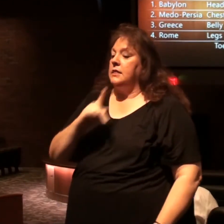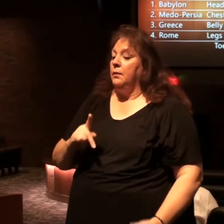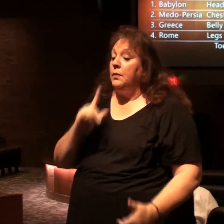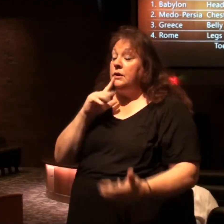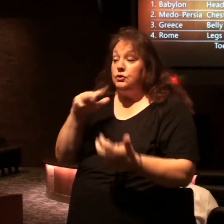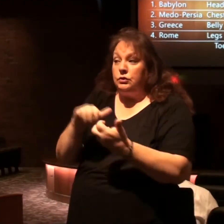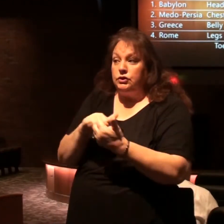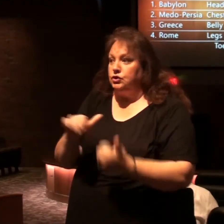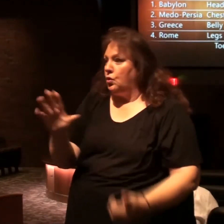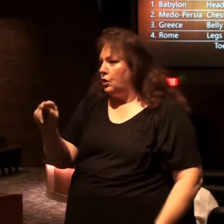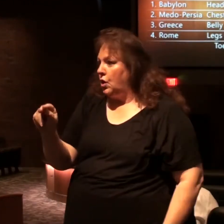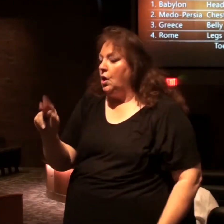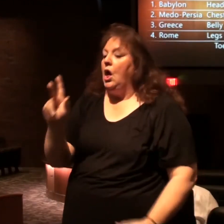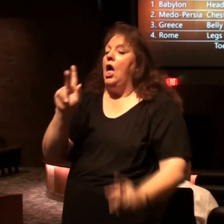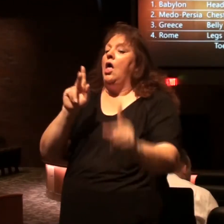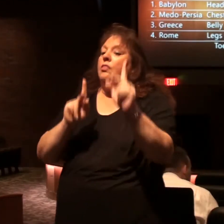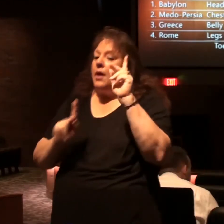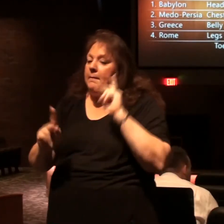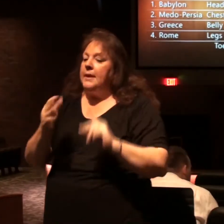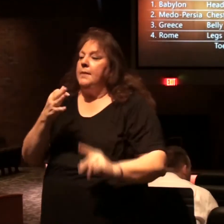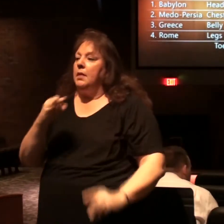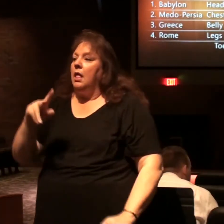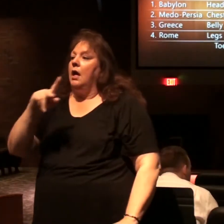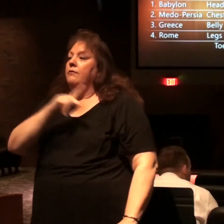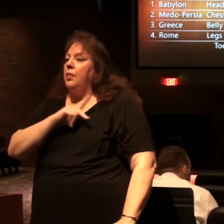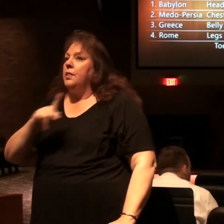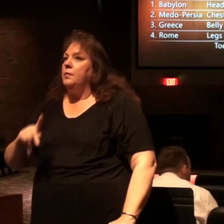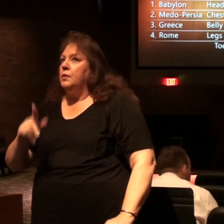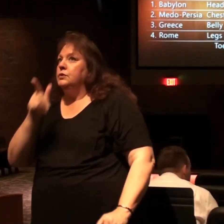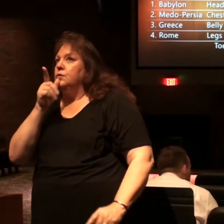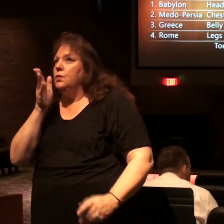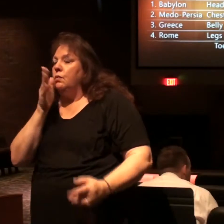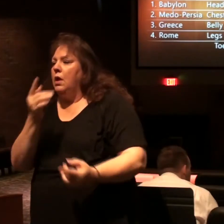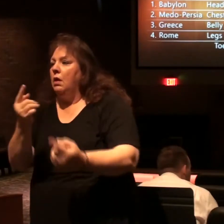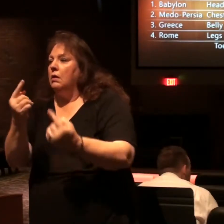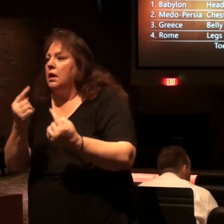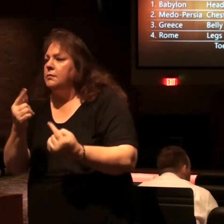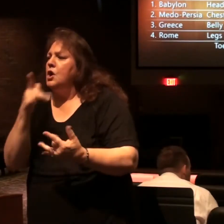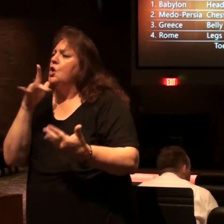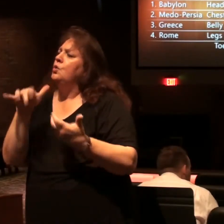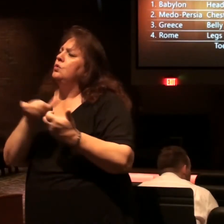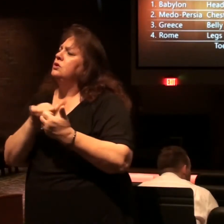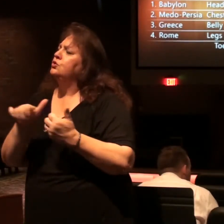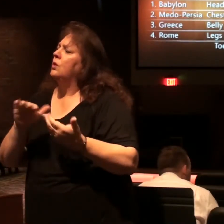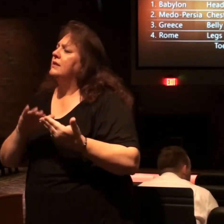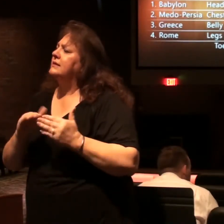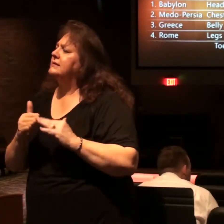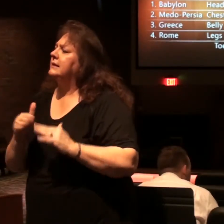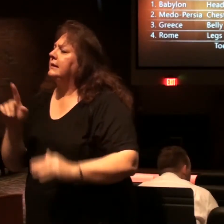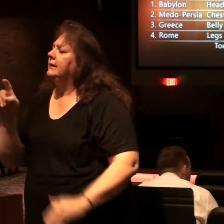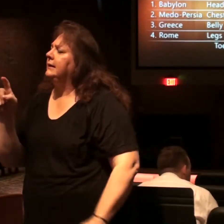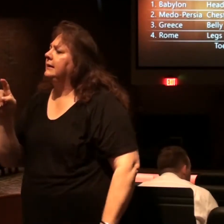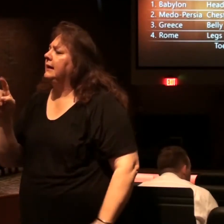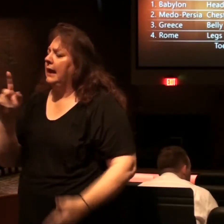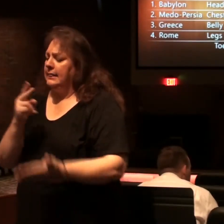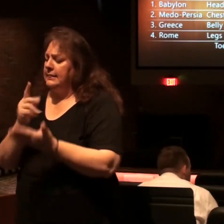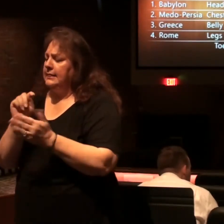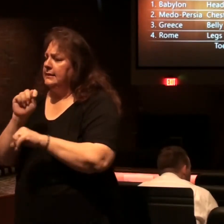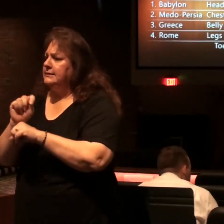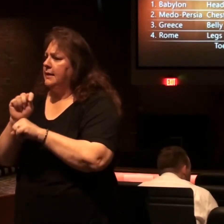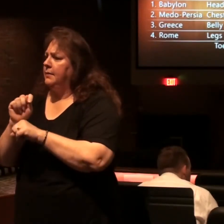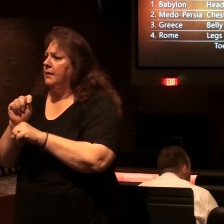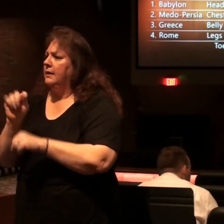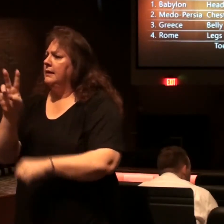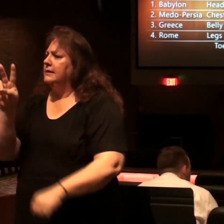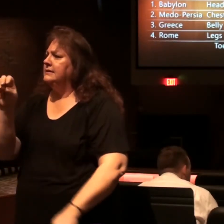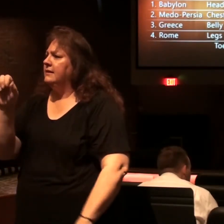will destroy it but the people of the prince who is to come who destroyed the city and the sanctuary in